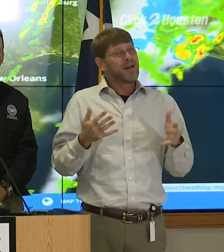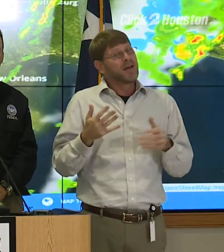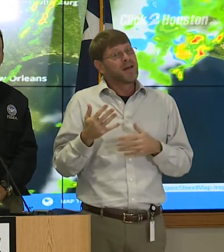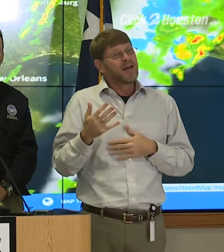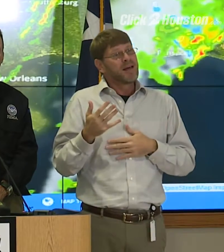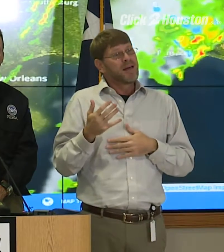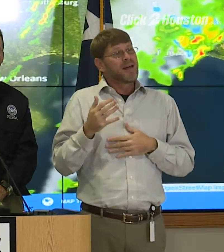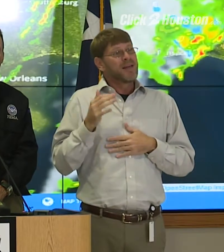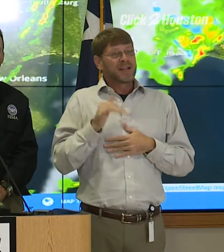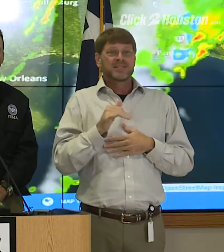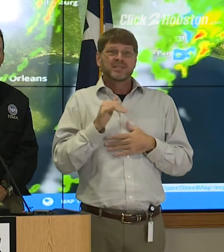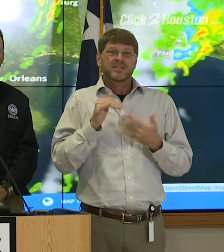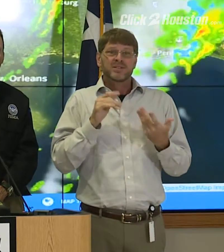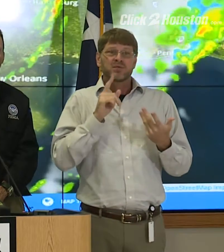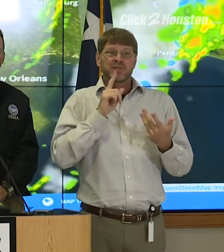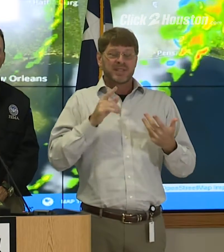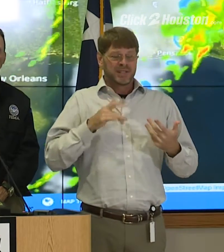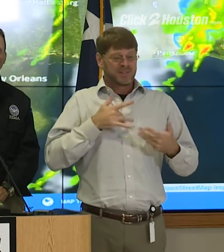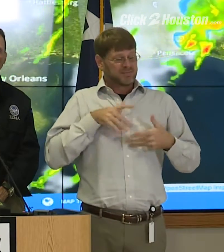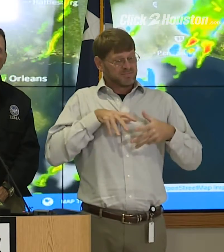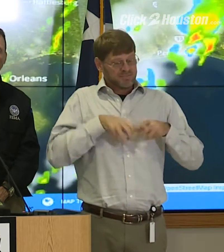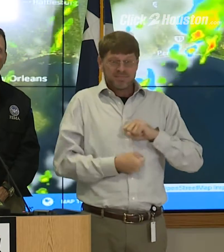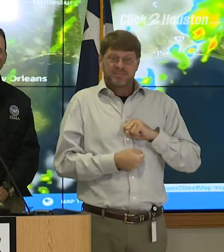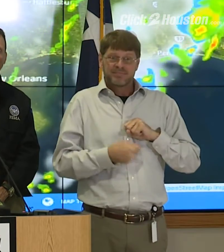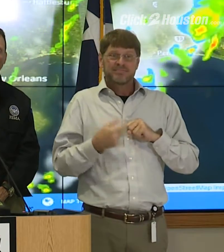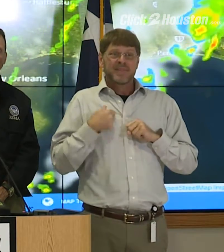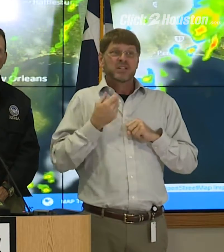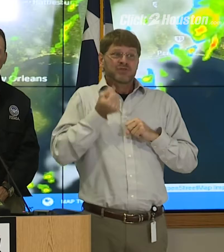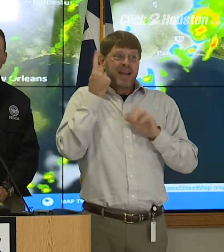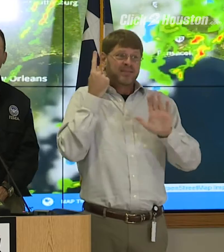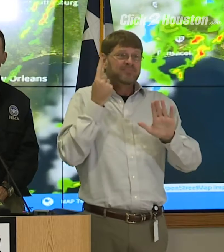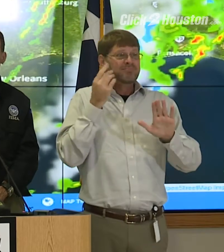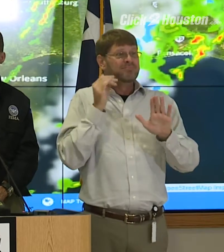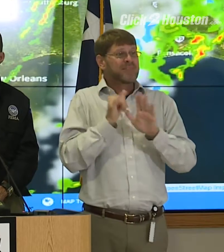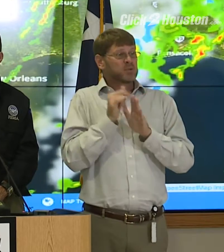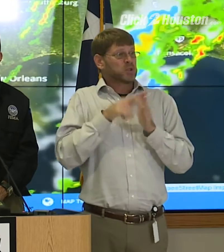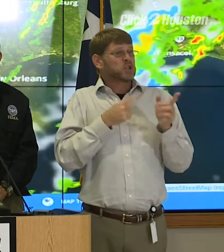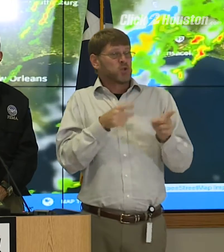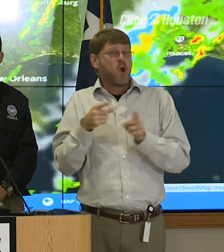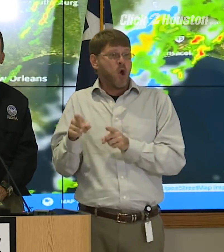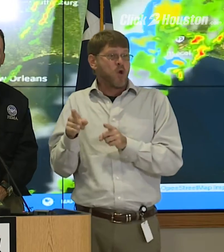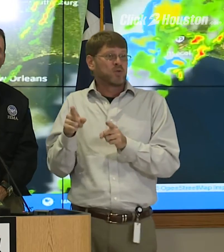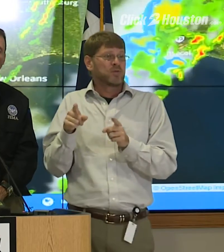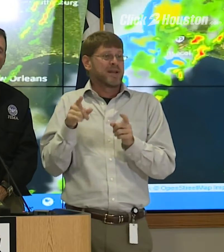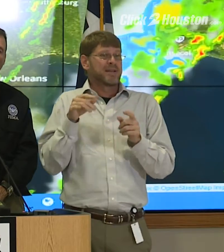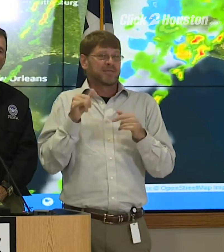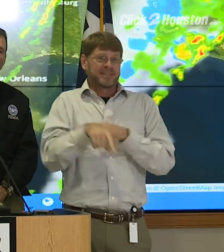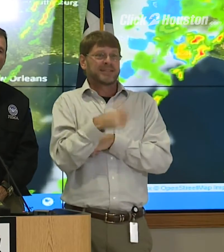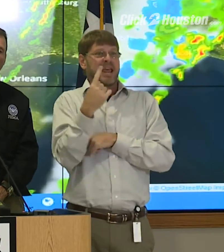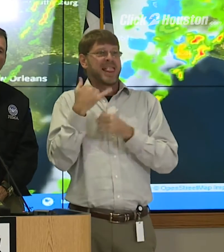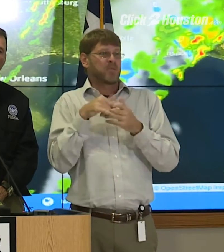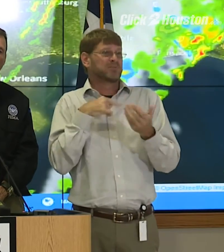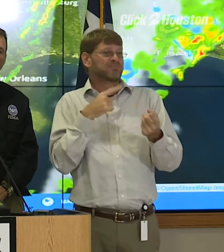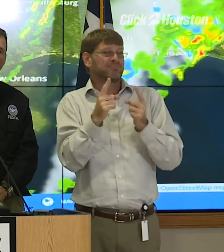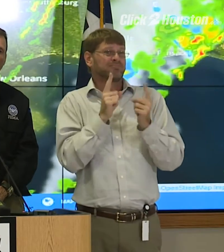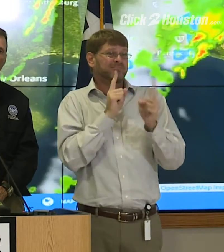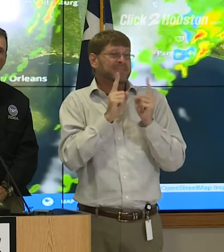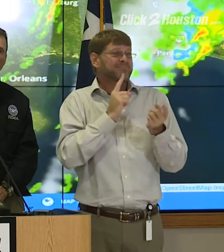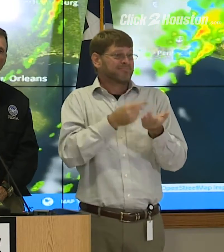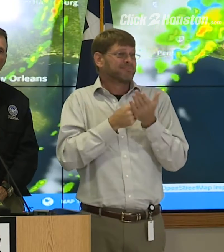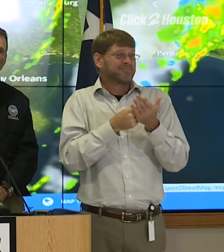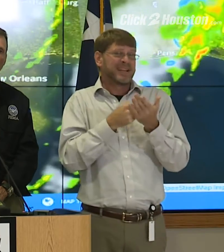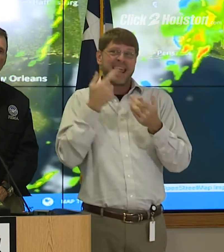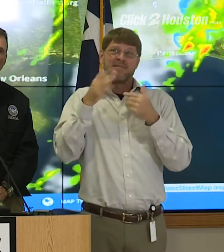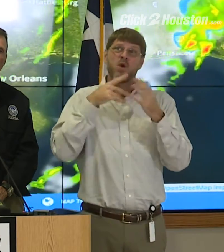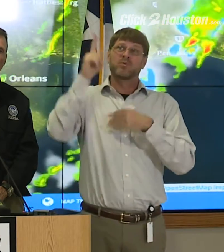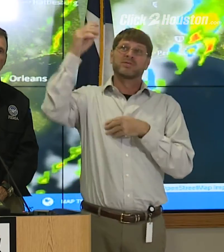that's just got to be devastating to you. And I understand that. And that's what's going on still as we speak today, even though it's bright and